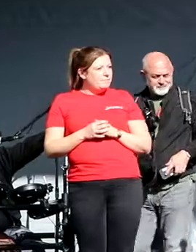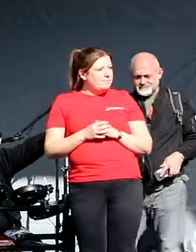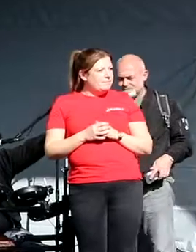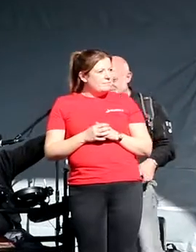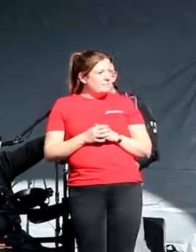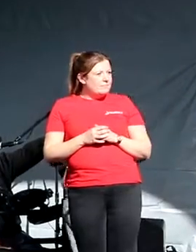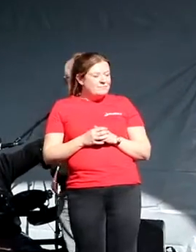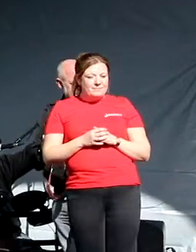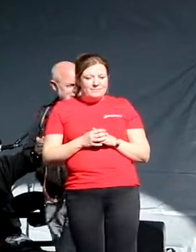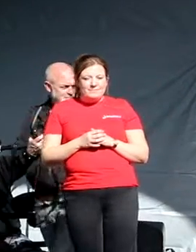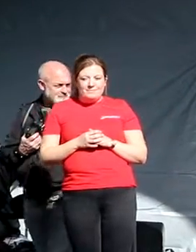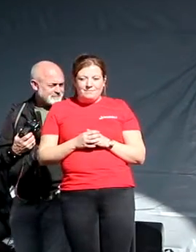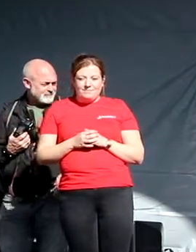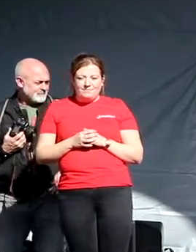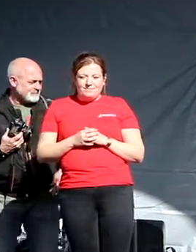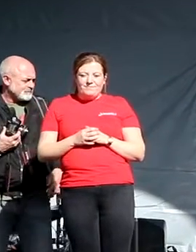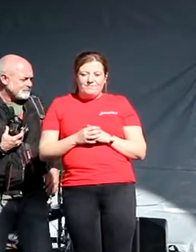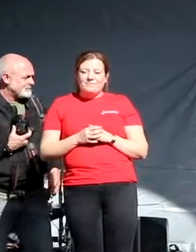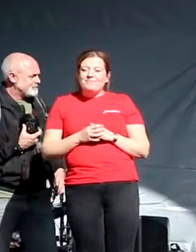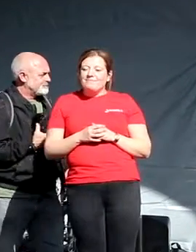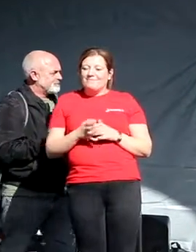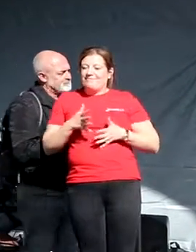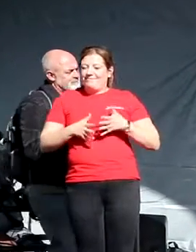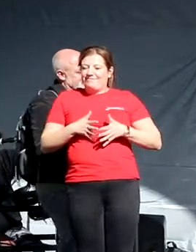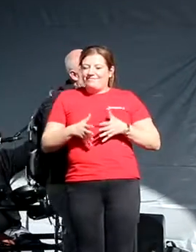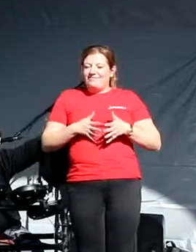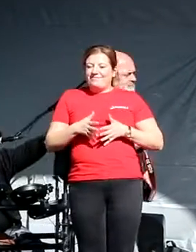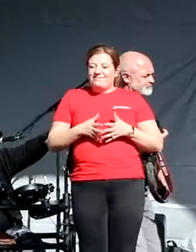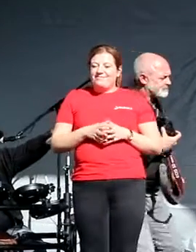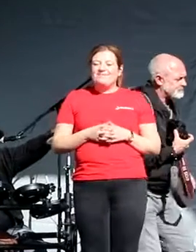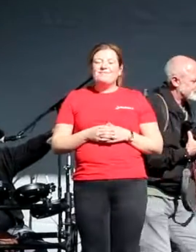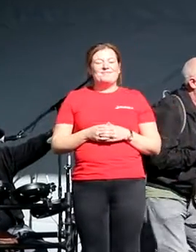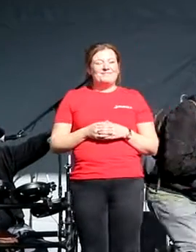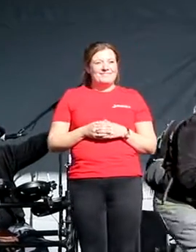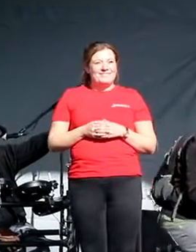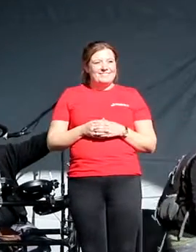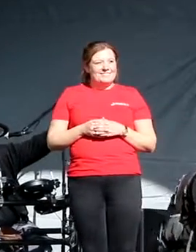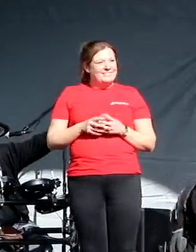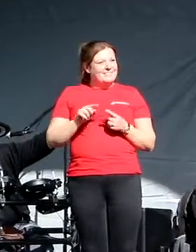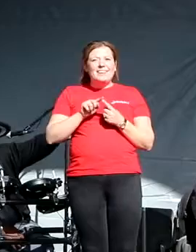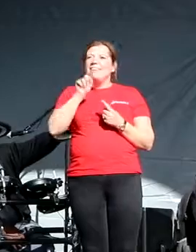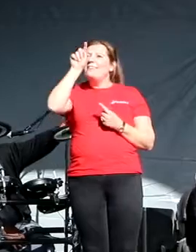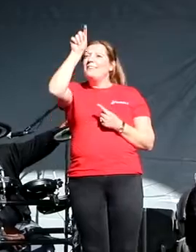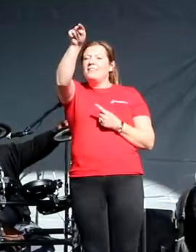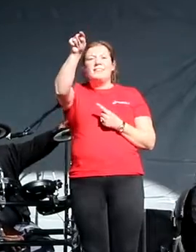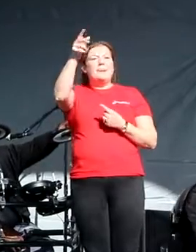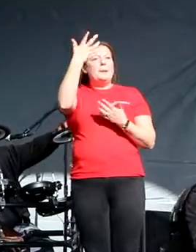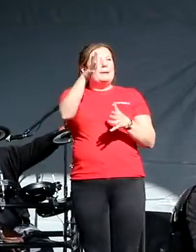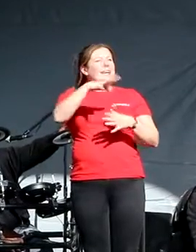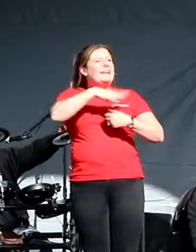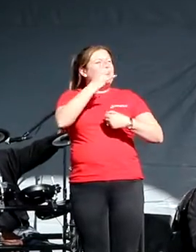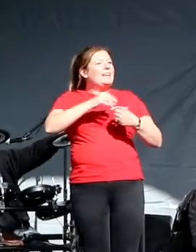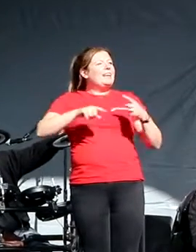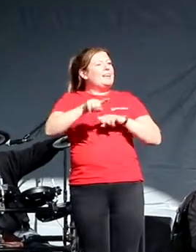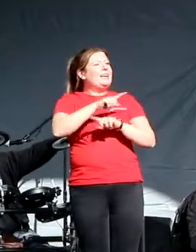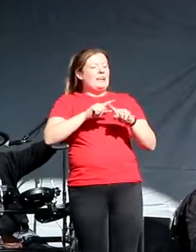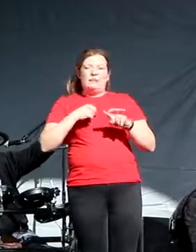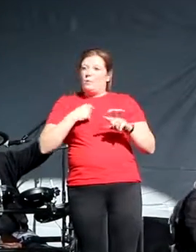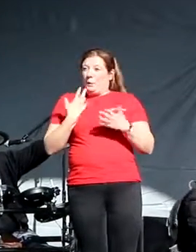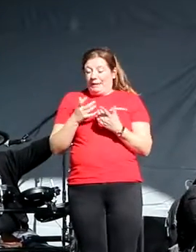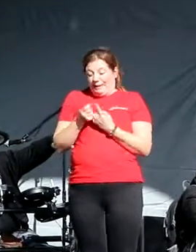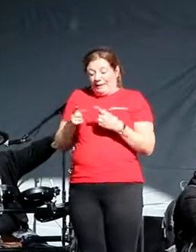today. We said women defend disabled